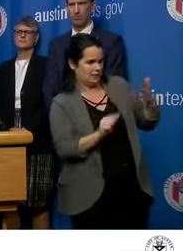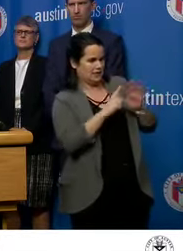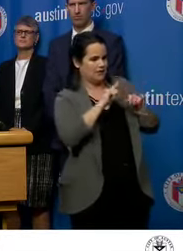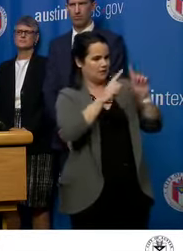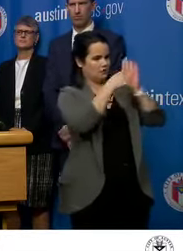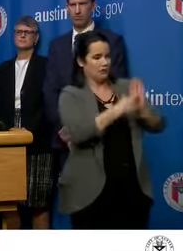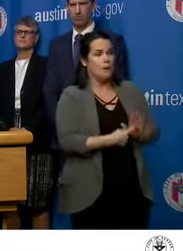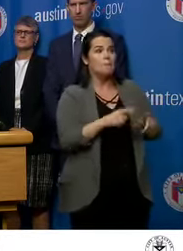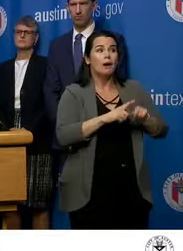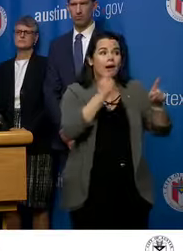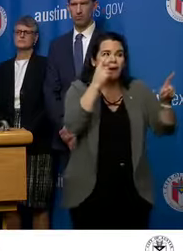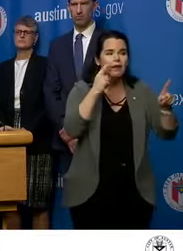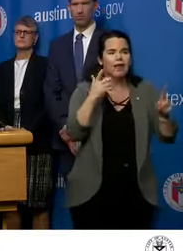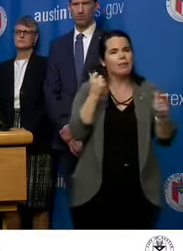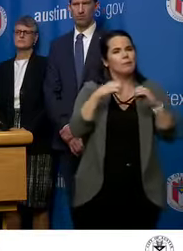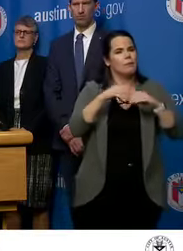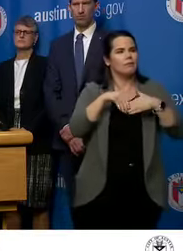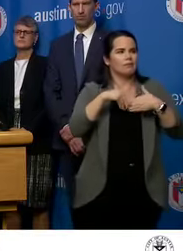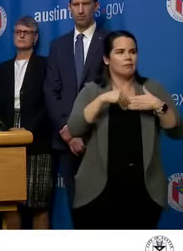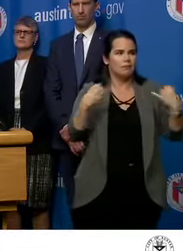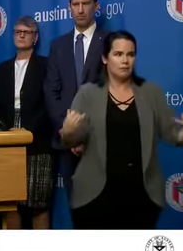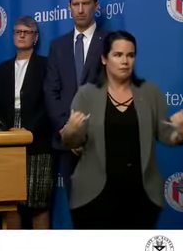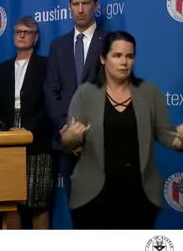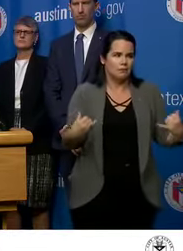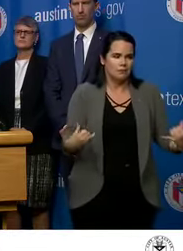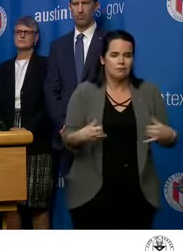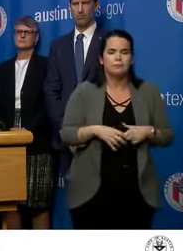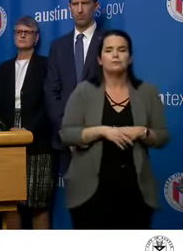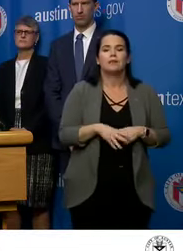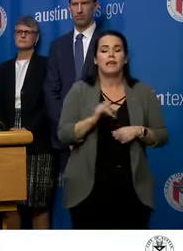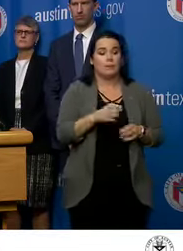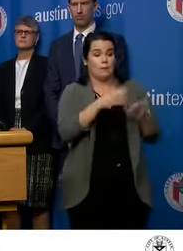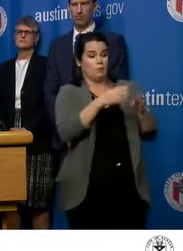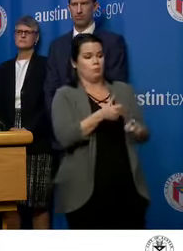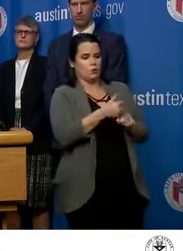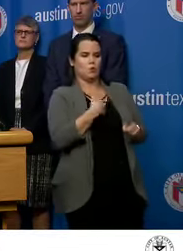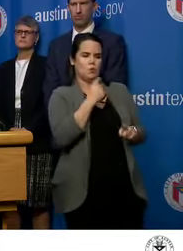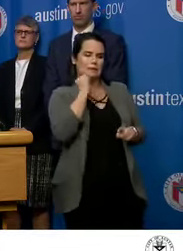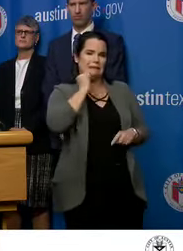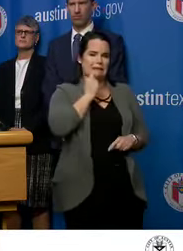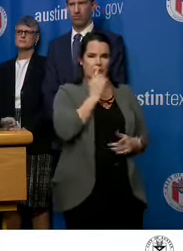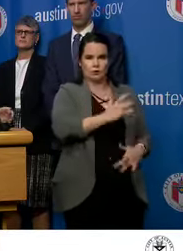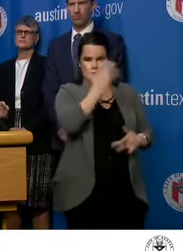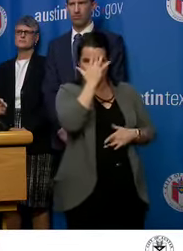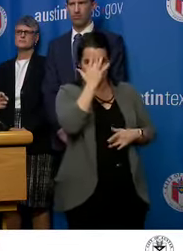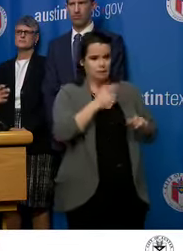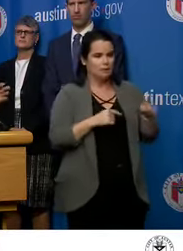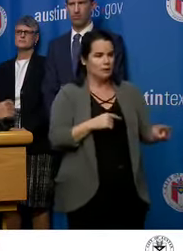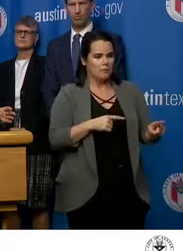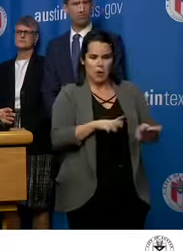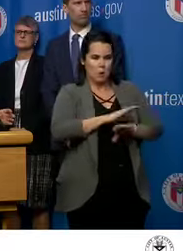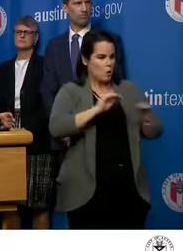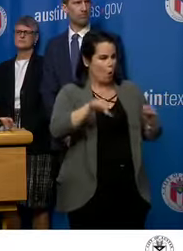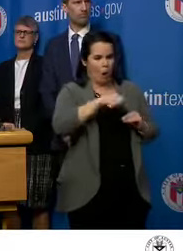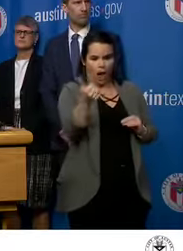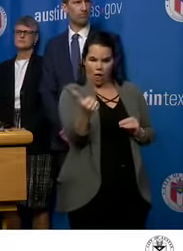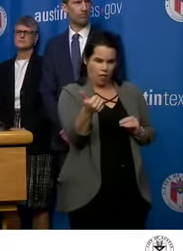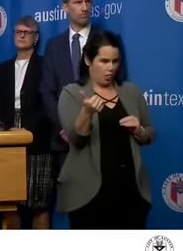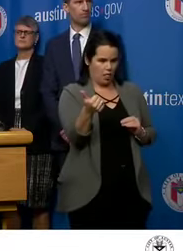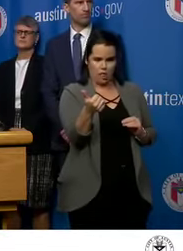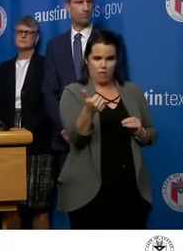loosened the reins a little bit. And that means if we have somebody with a substantial infection that we don't have another explanation for,